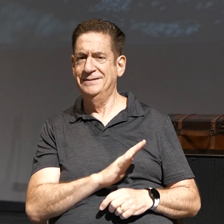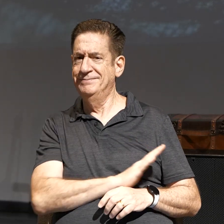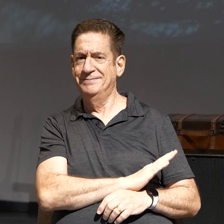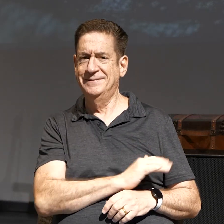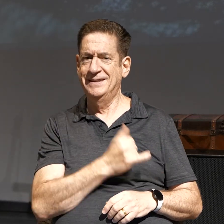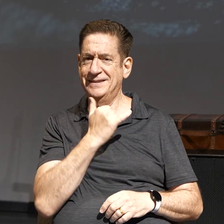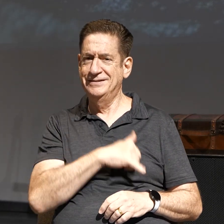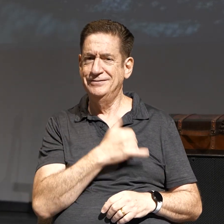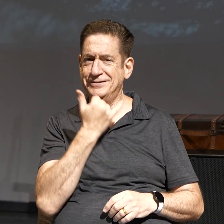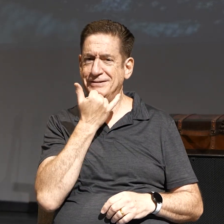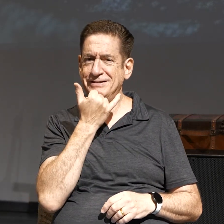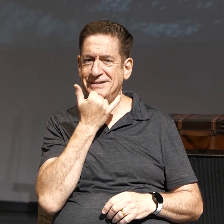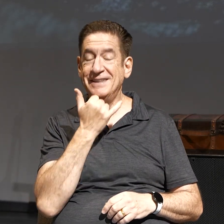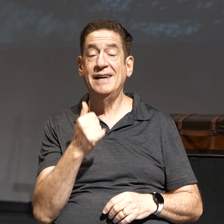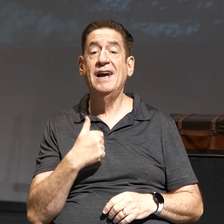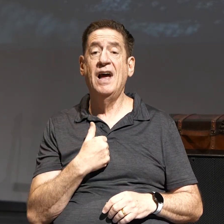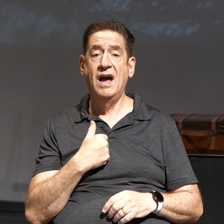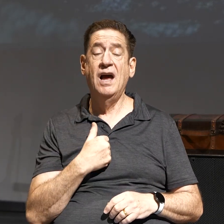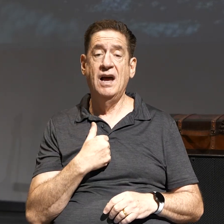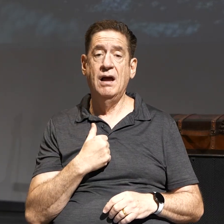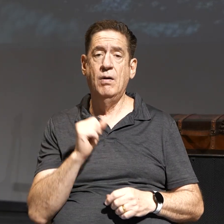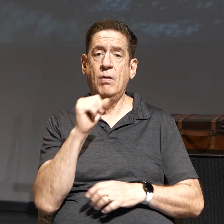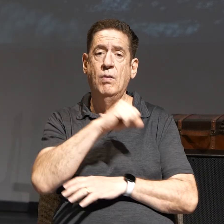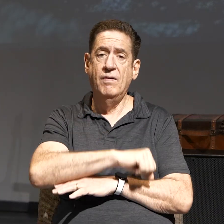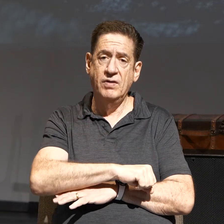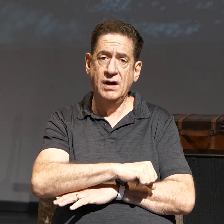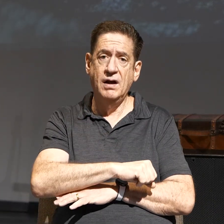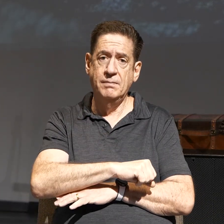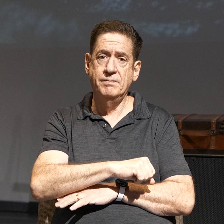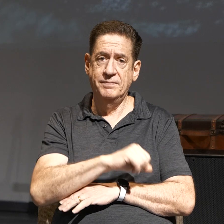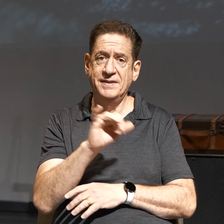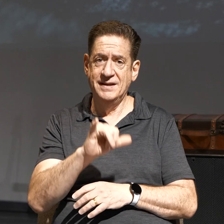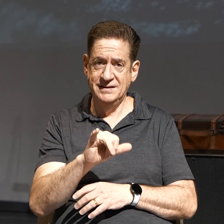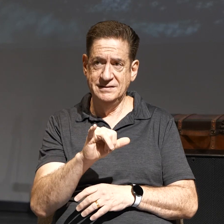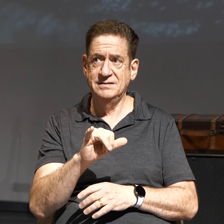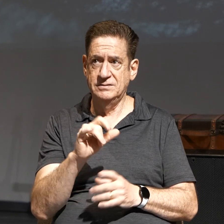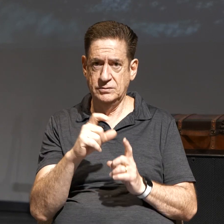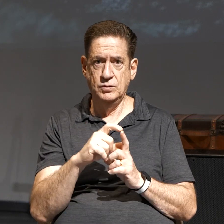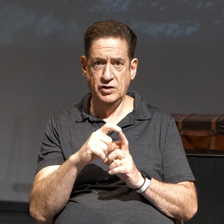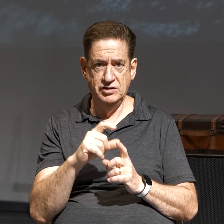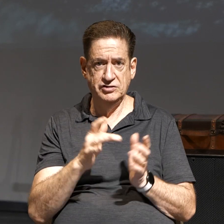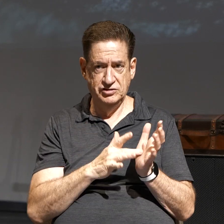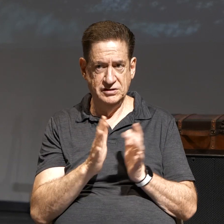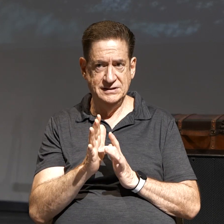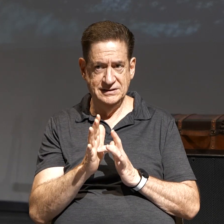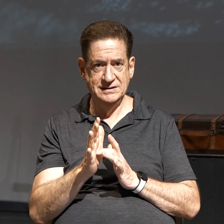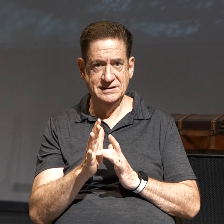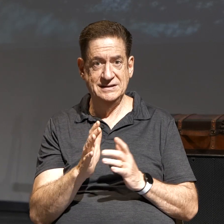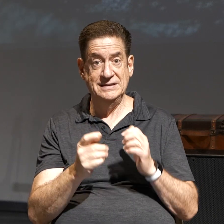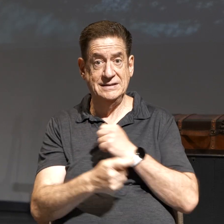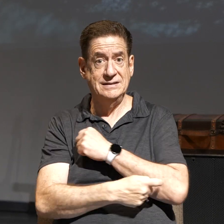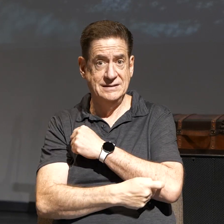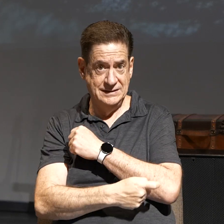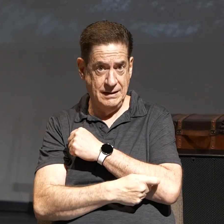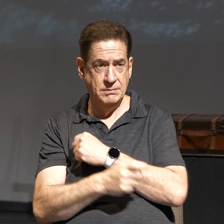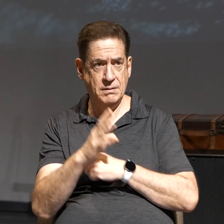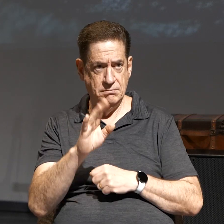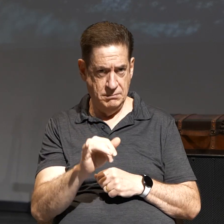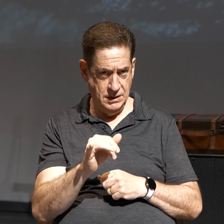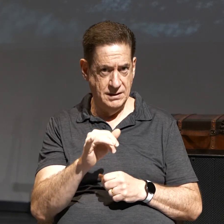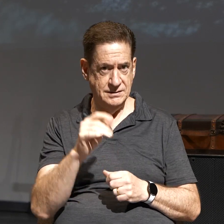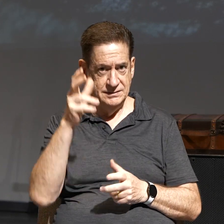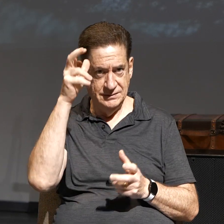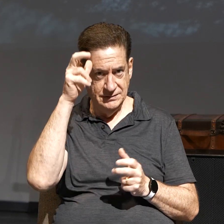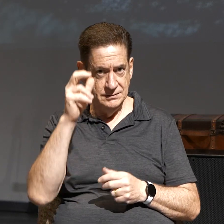that's wrong. I overcome that with the Word of God, just as Jesus did as He was being tempted by Satan.